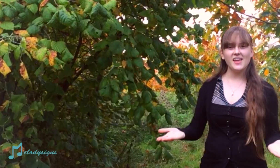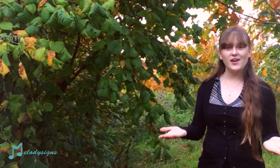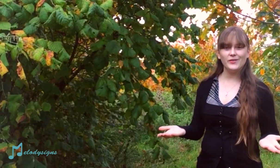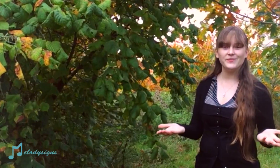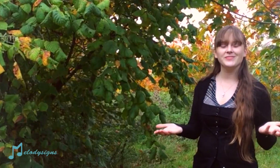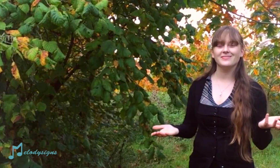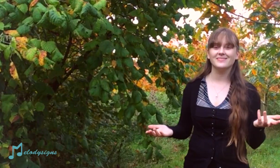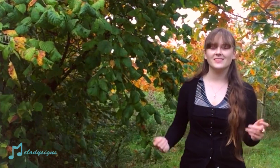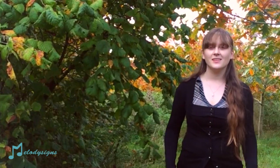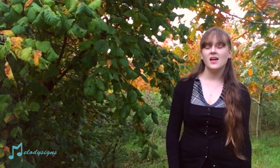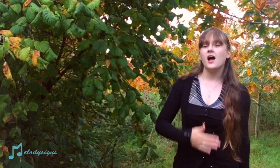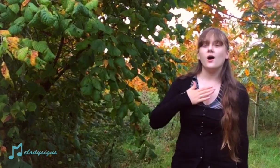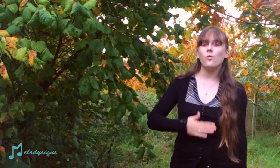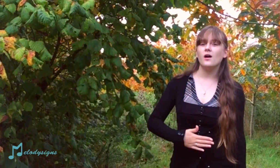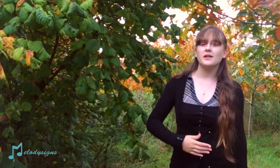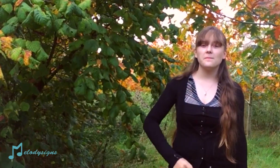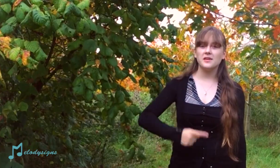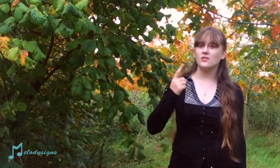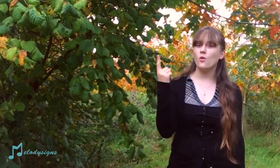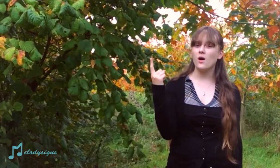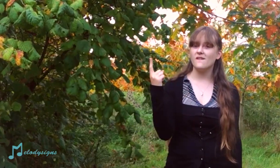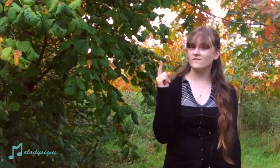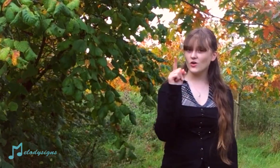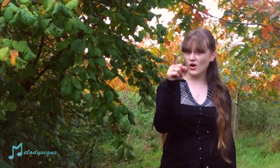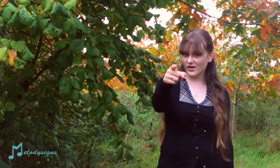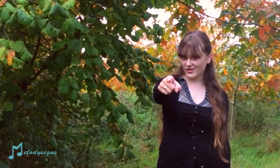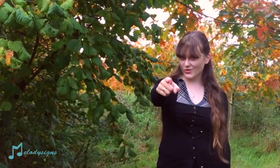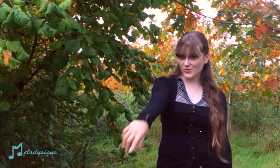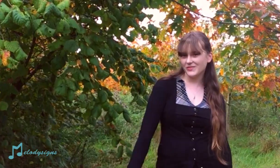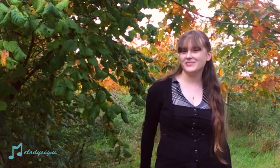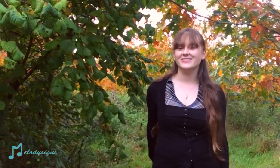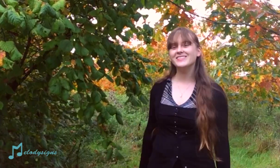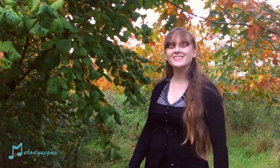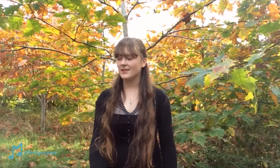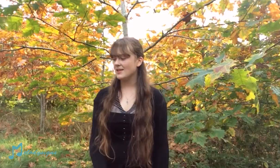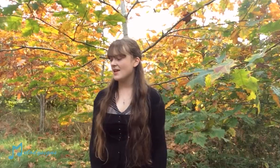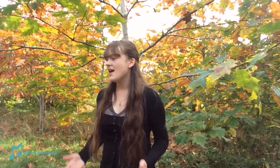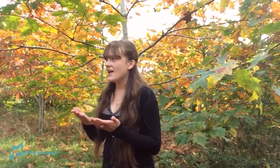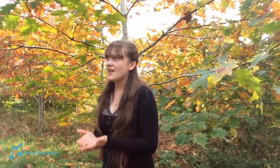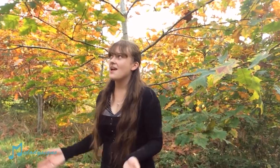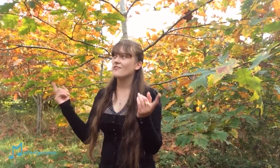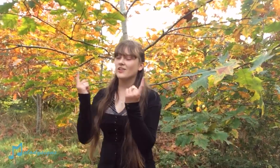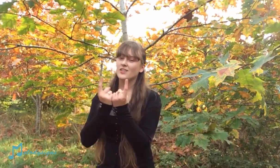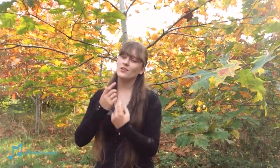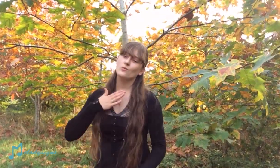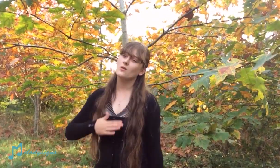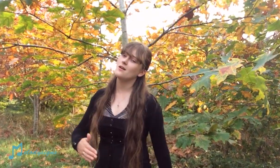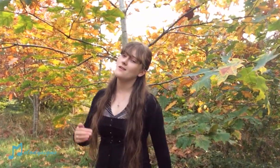out, I want to be the one for you In everything you want